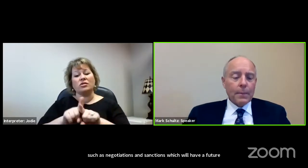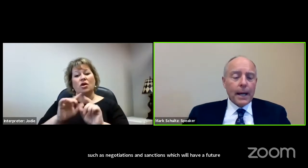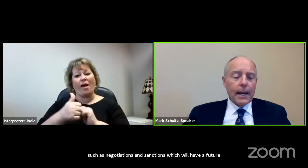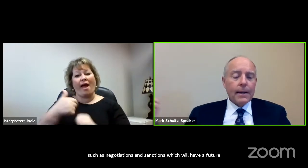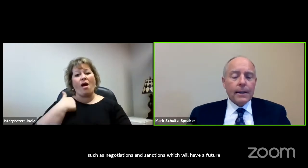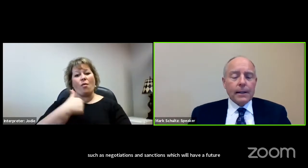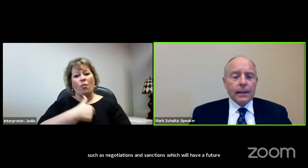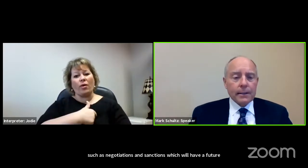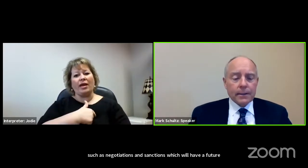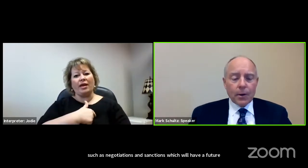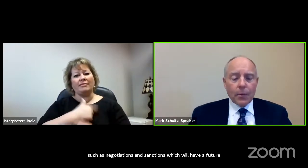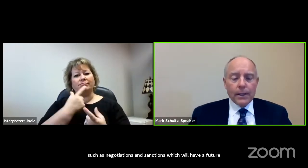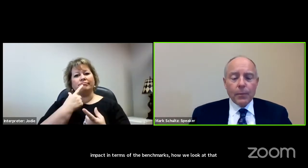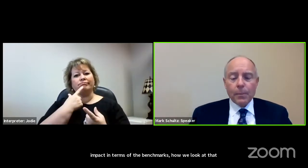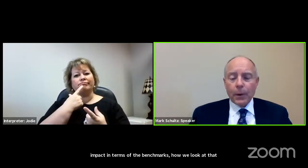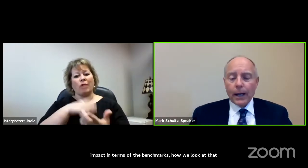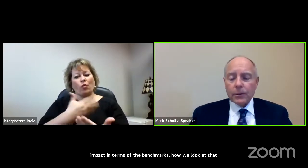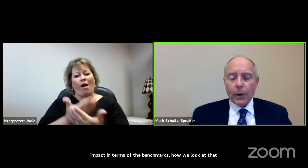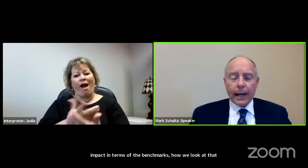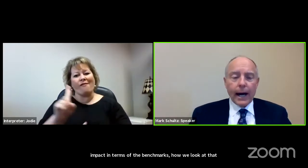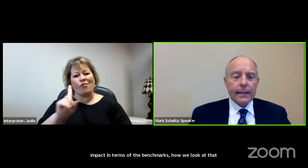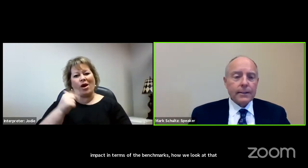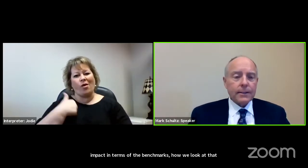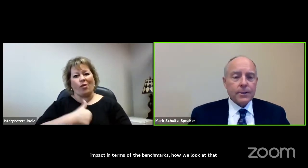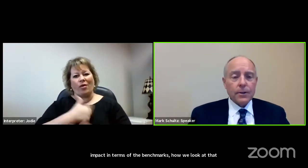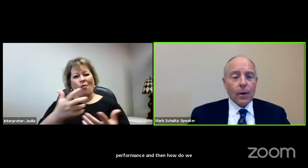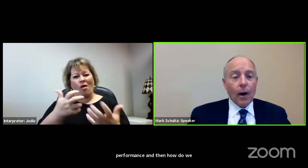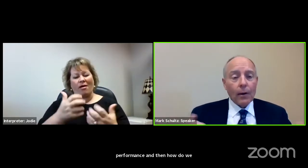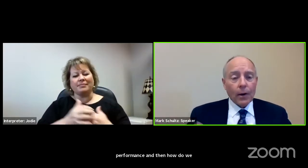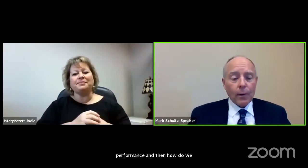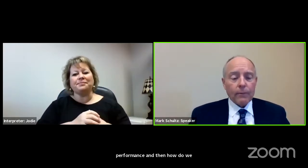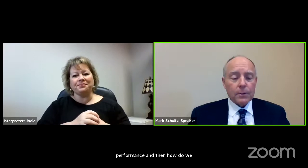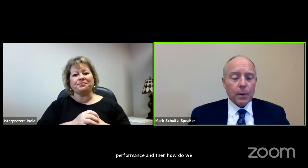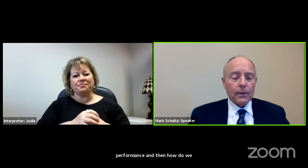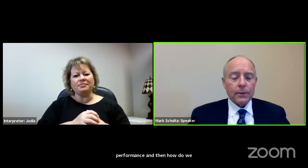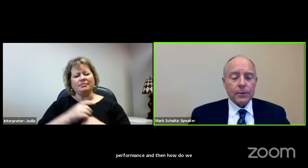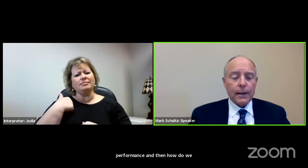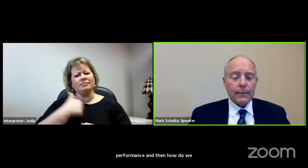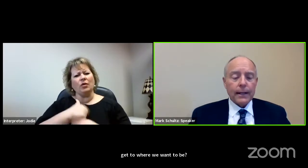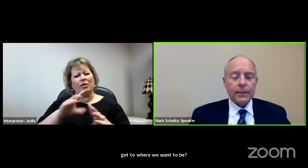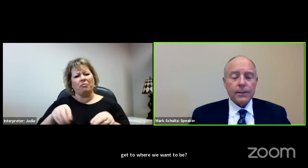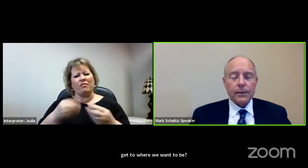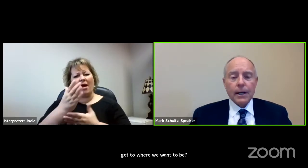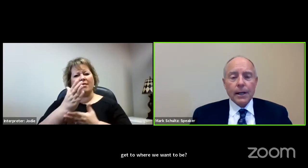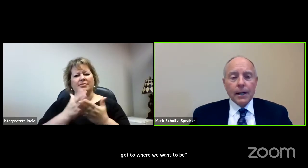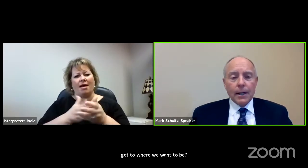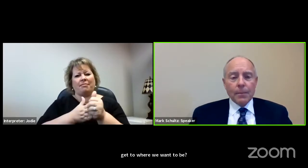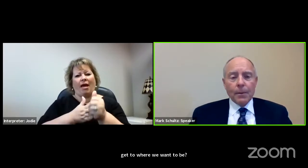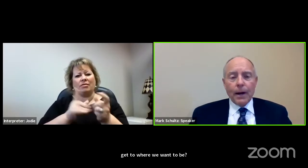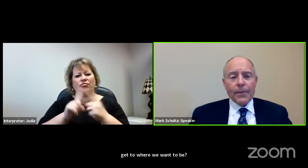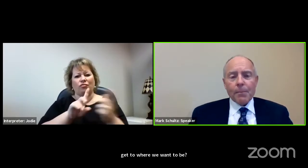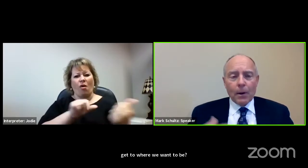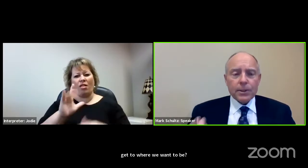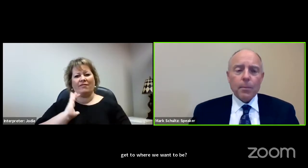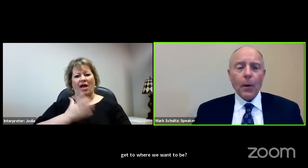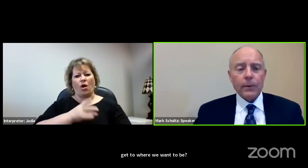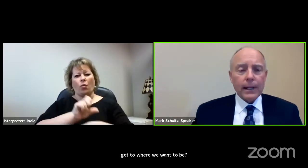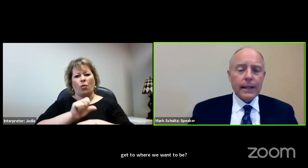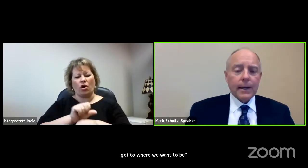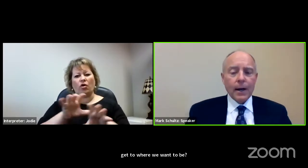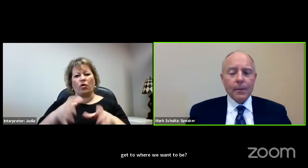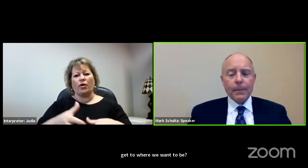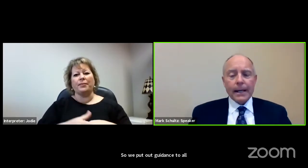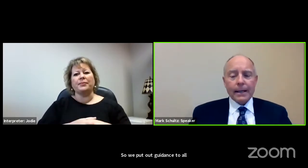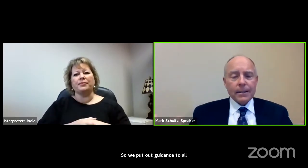where we want to be. And so we put out joint guidance to all our workforce partners around that issue. But I think most